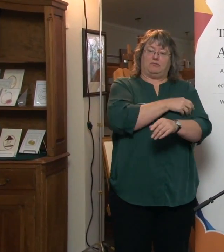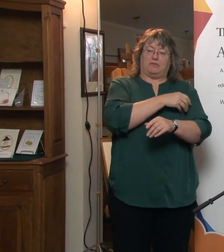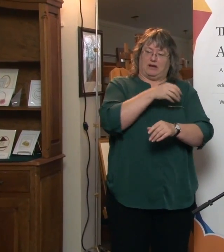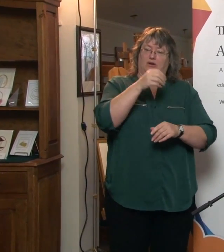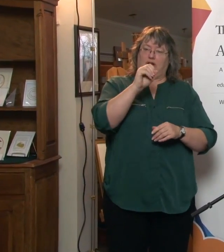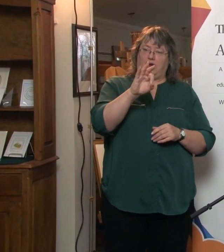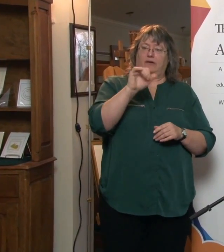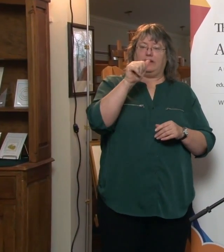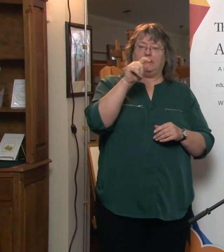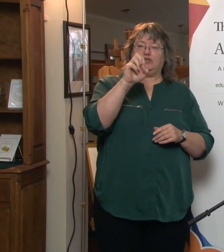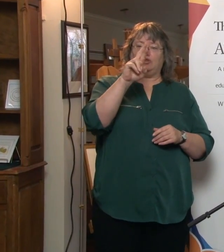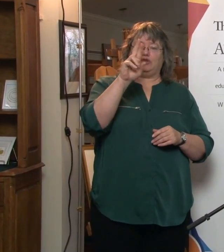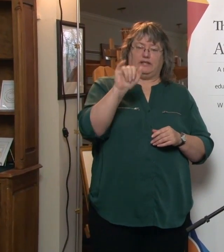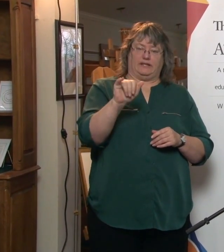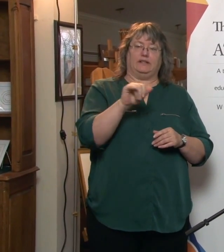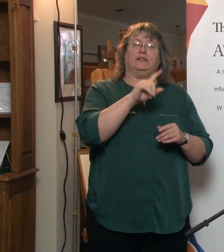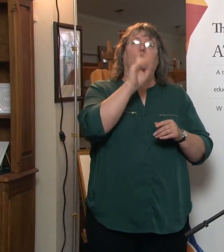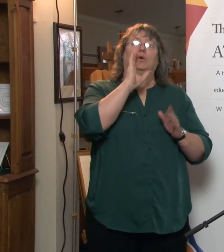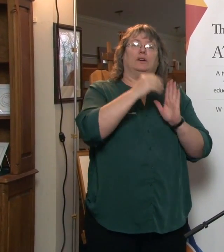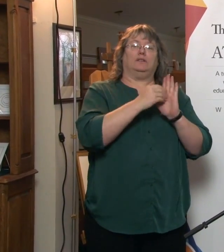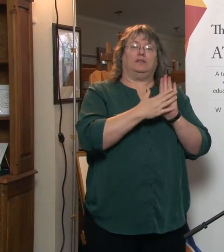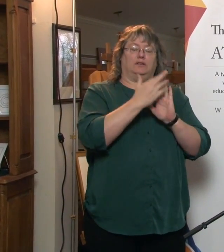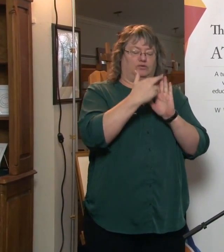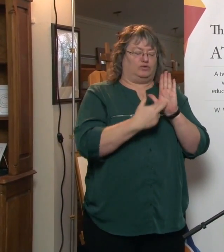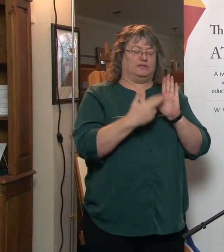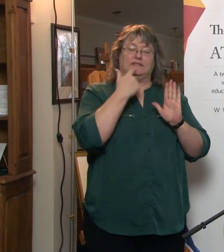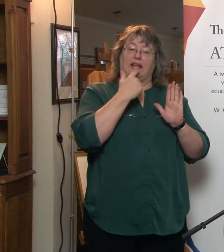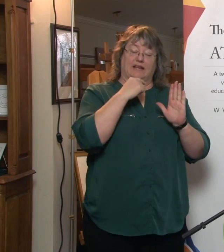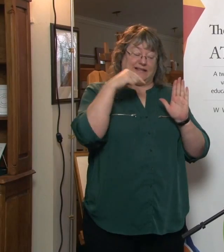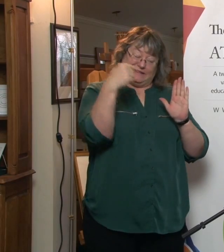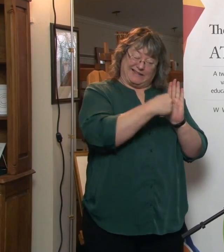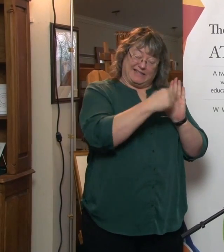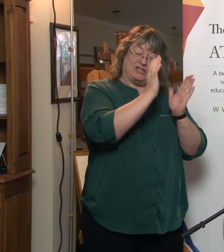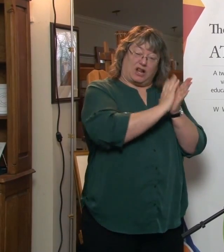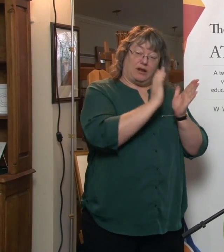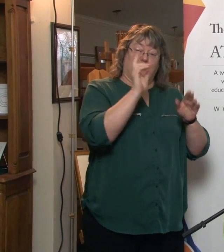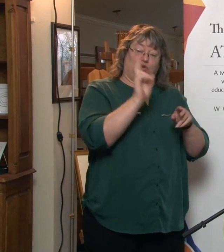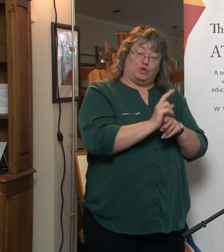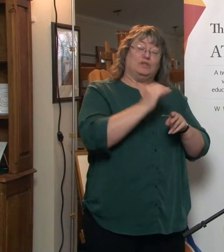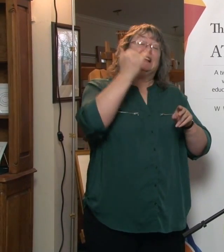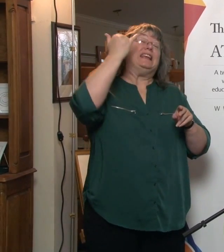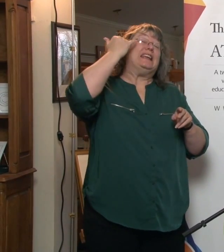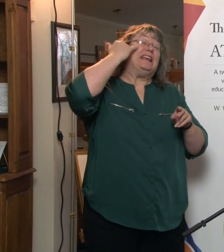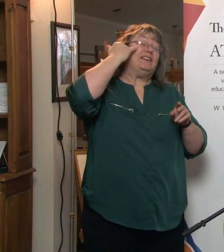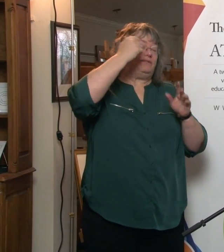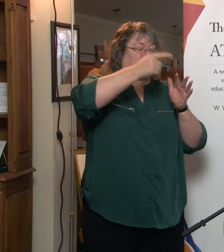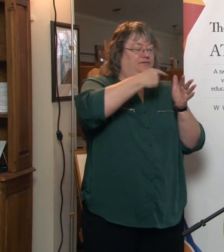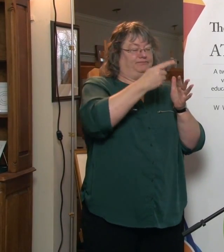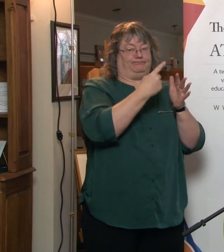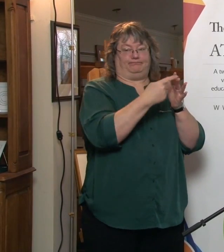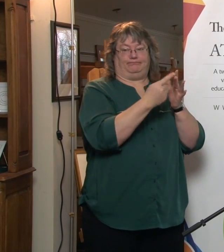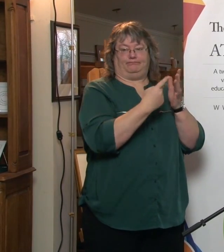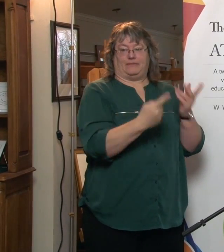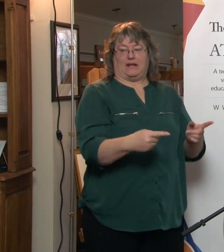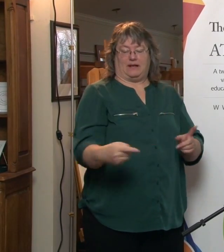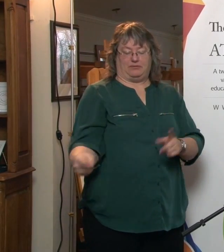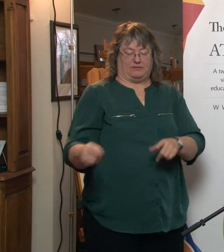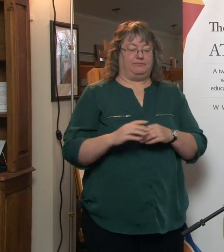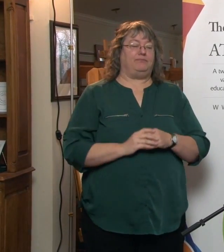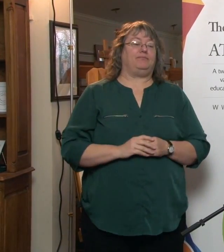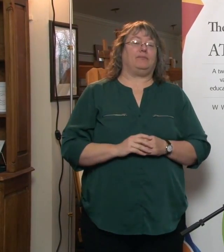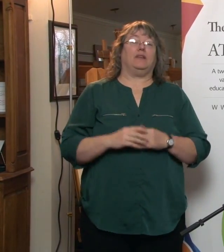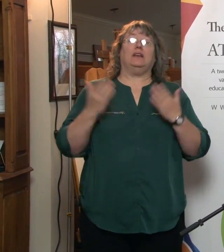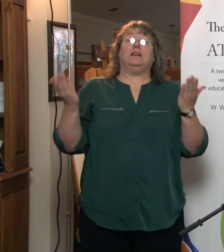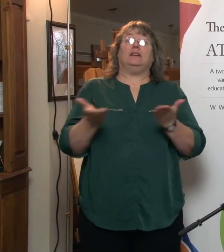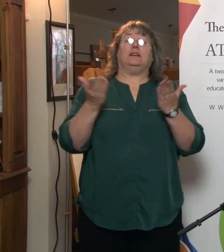They often put conditions in the document that says it can only be used under certain circumstances. The best practice in